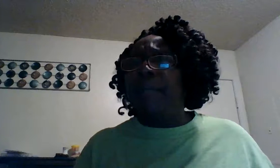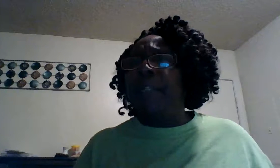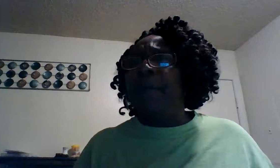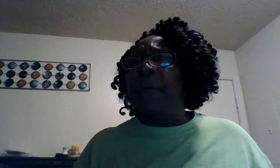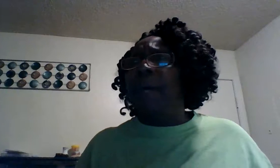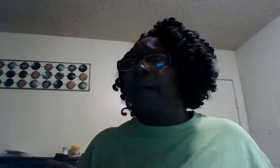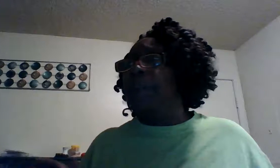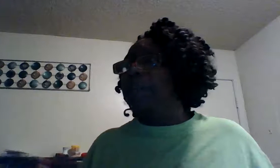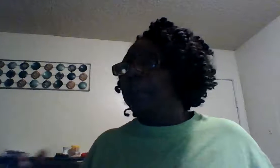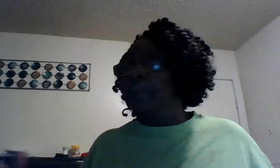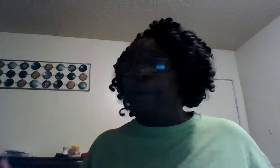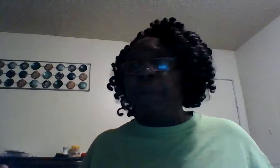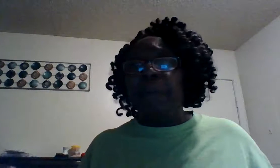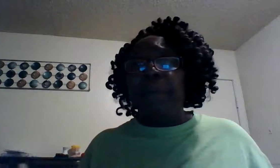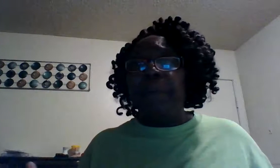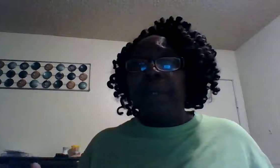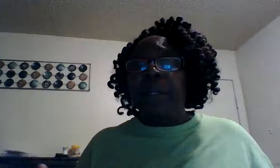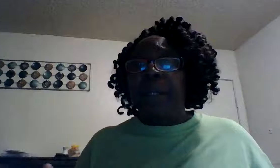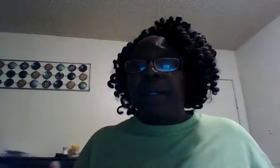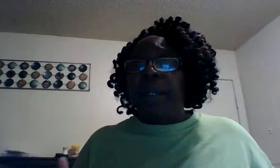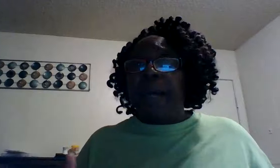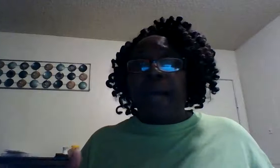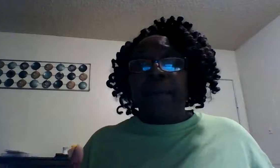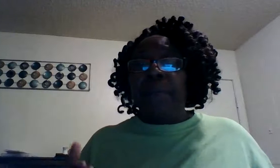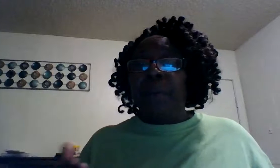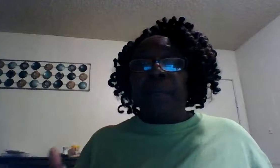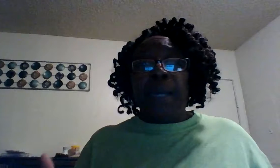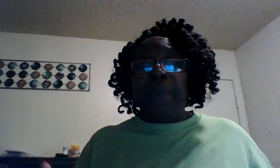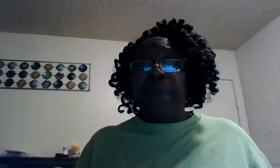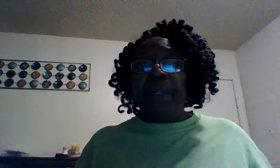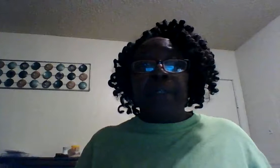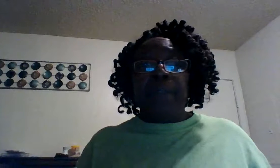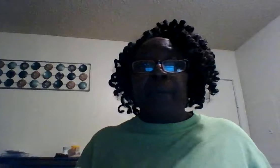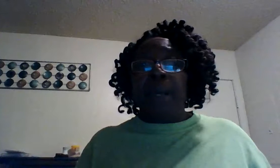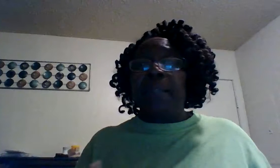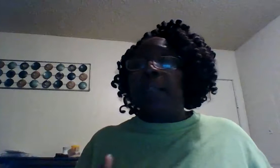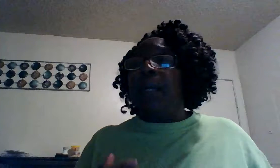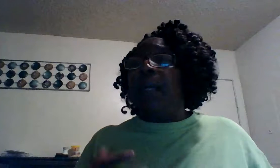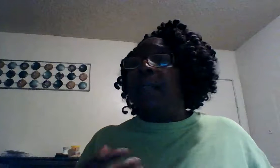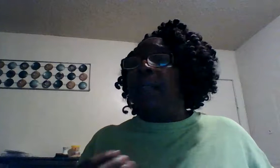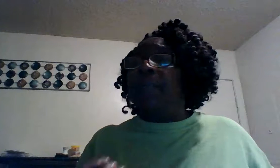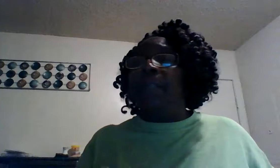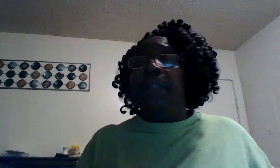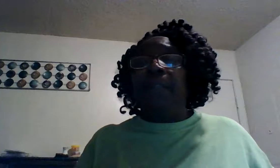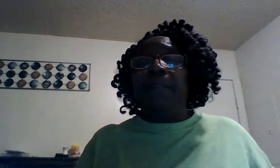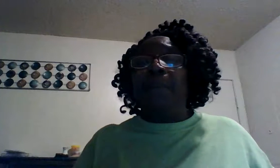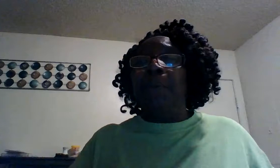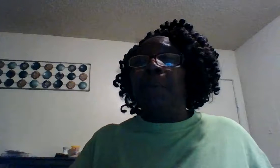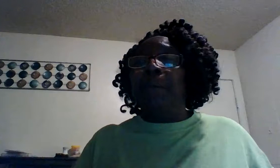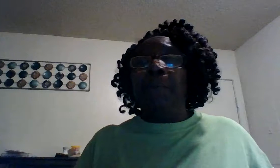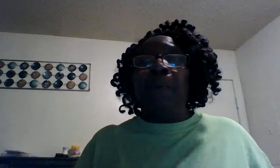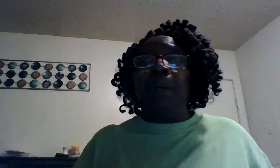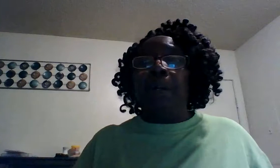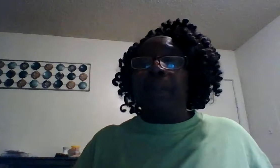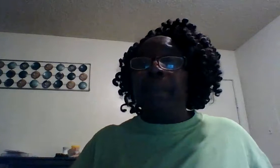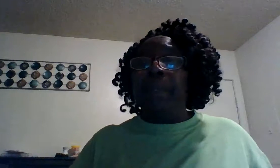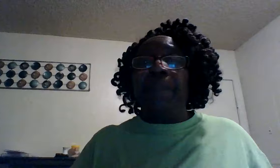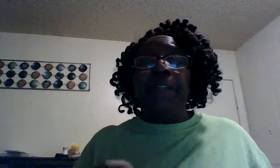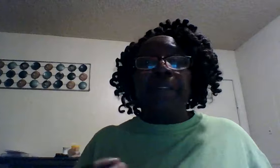me no matter what i'm going through you know what i praise and cry i said god love me more and more let me feel